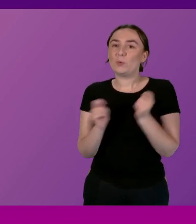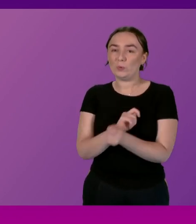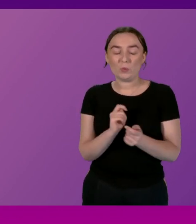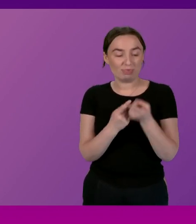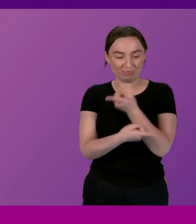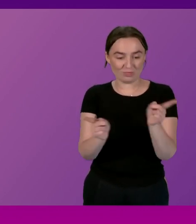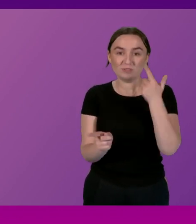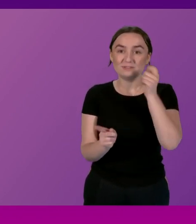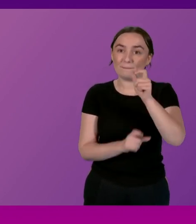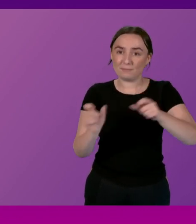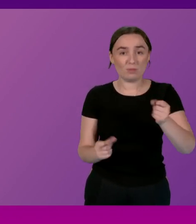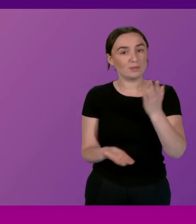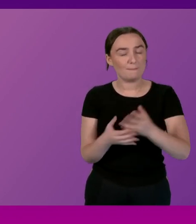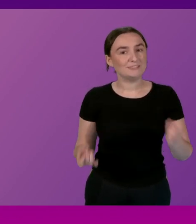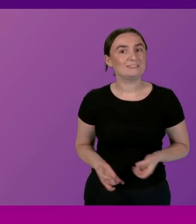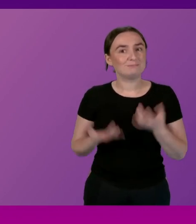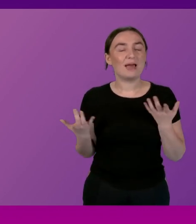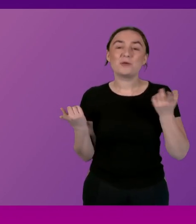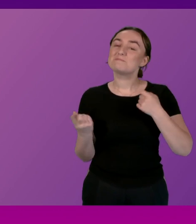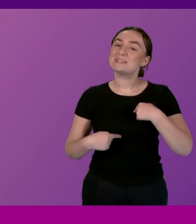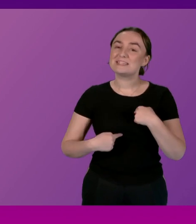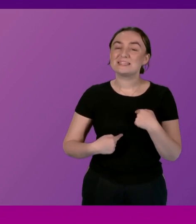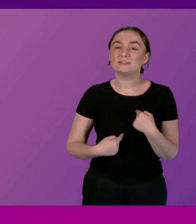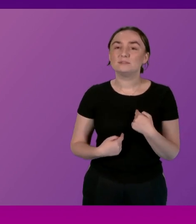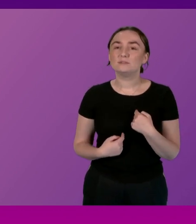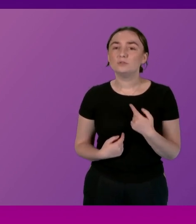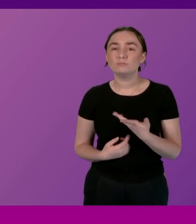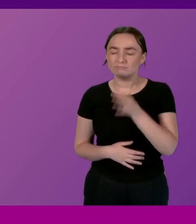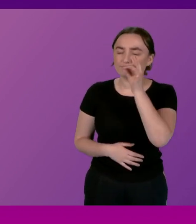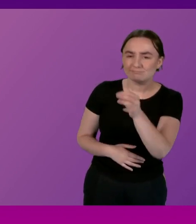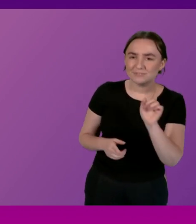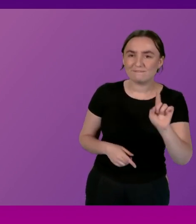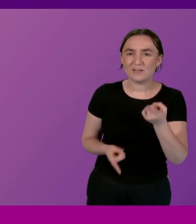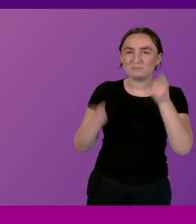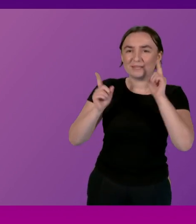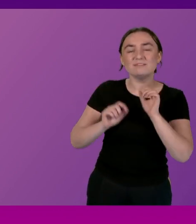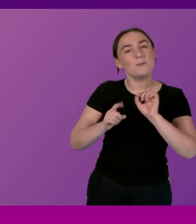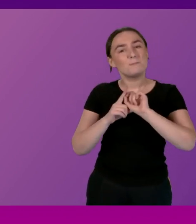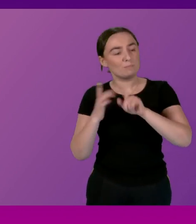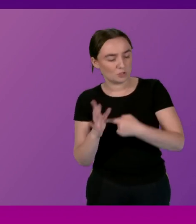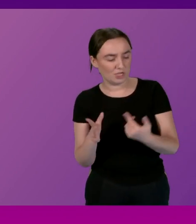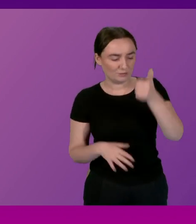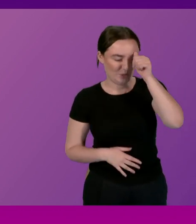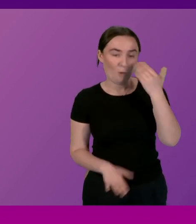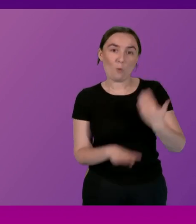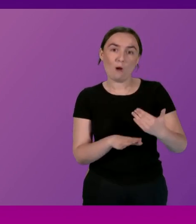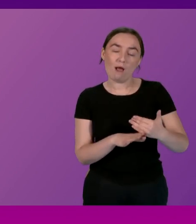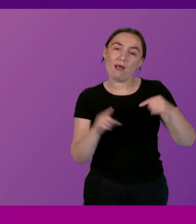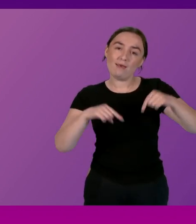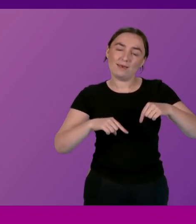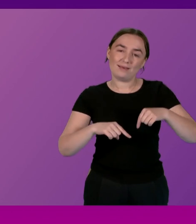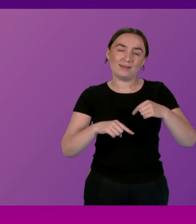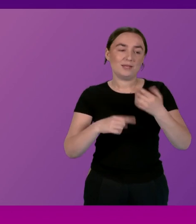inspiring so can I ask the first minister how will you ensure that projects we know work that make a difference